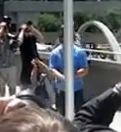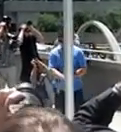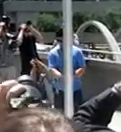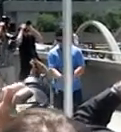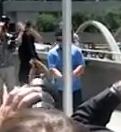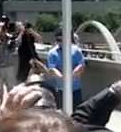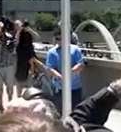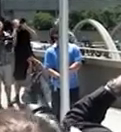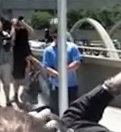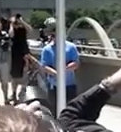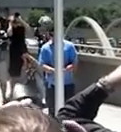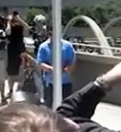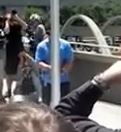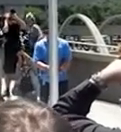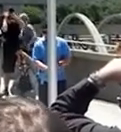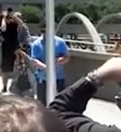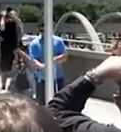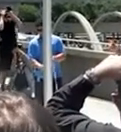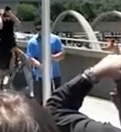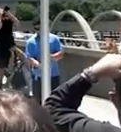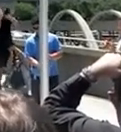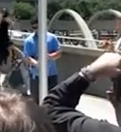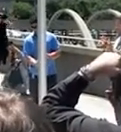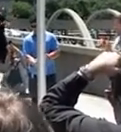Please stay for lunch. Enjoy the afternoon.